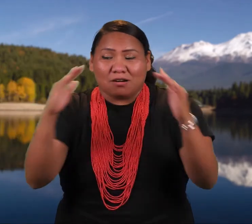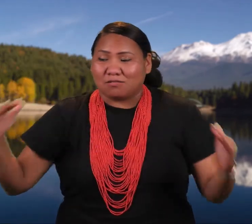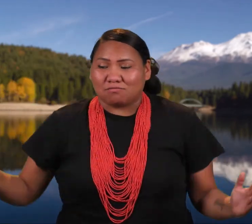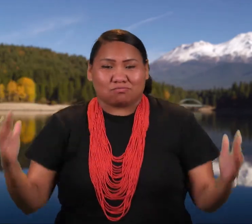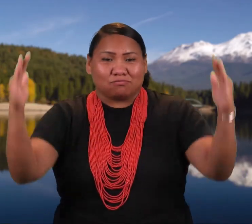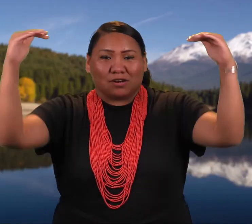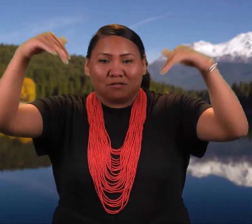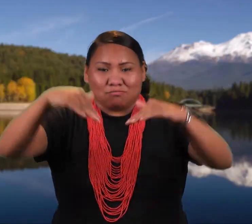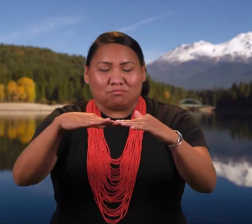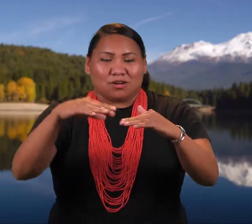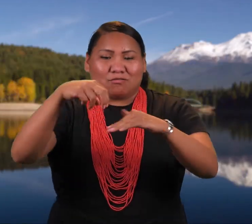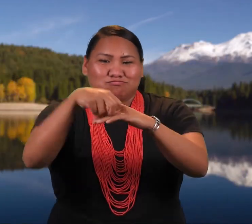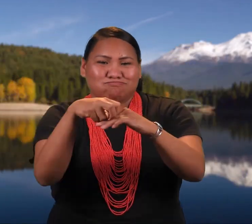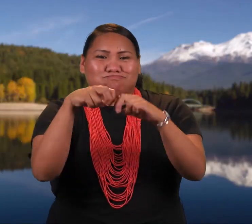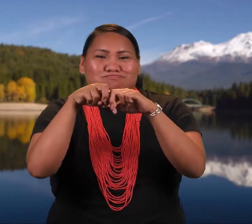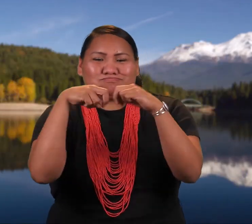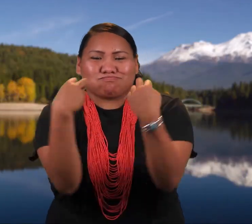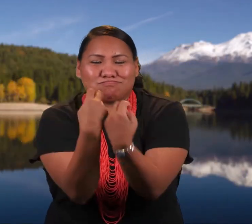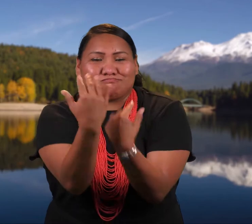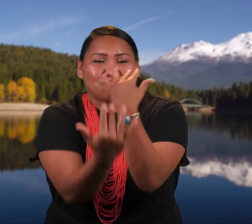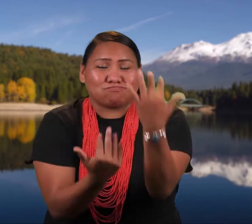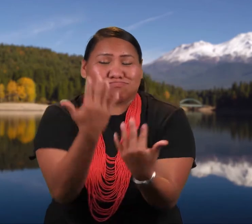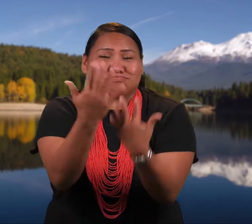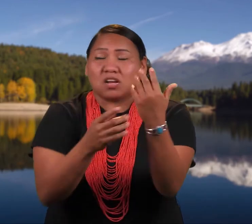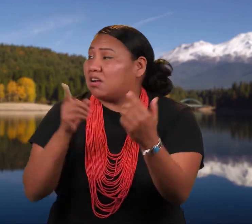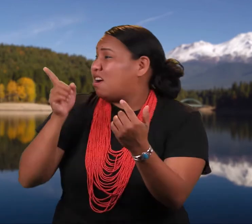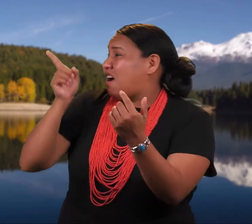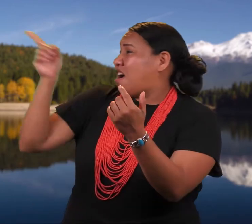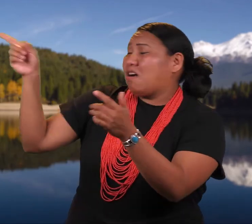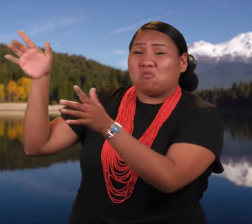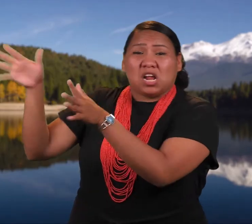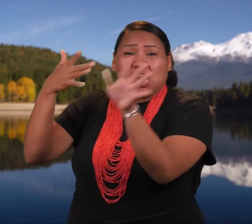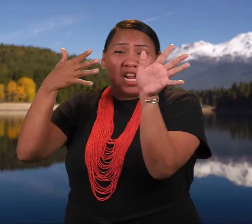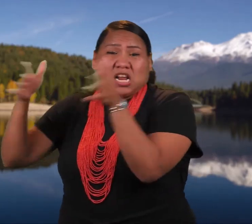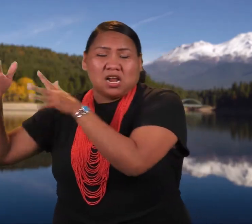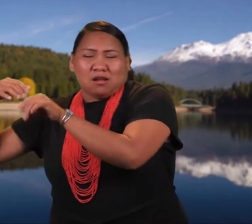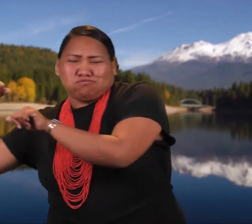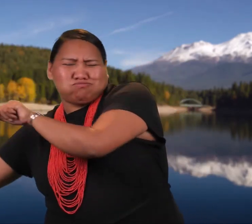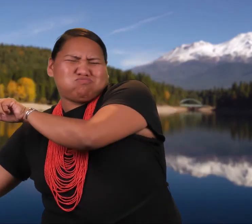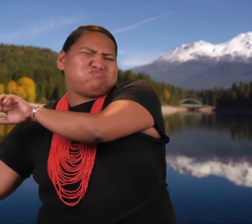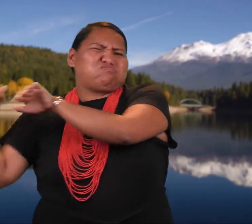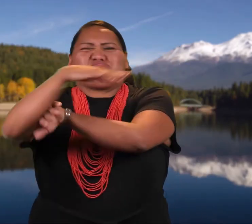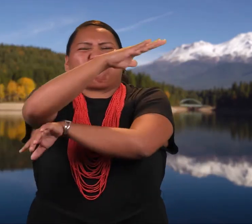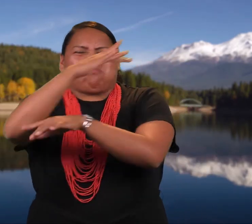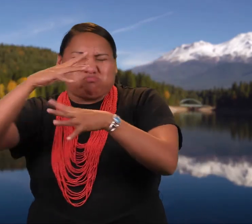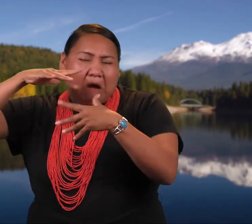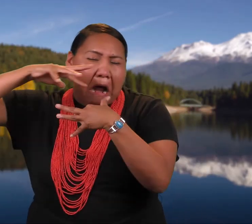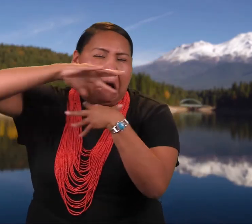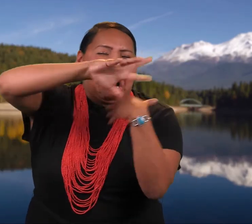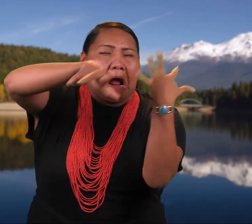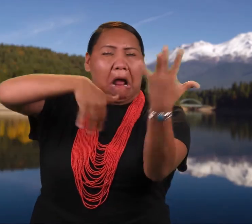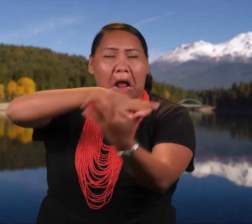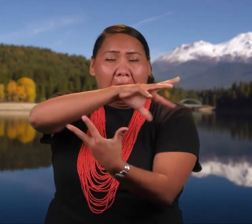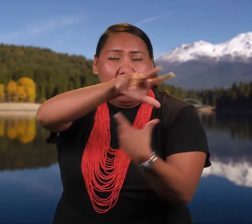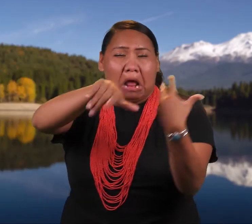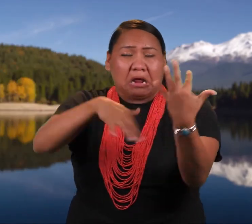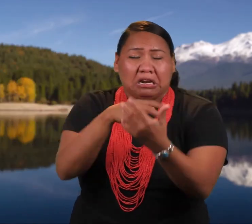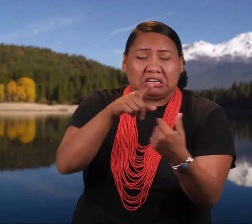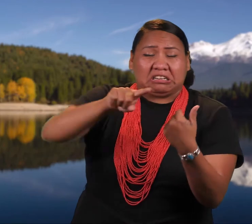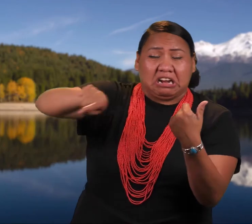Late one spring, while the sky spirit and his family were sitting around the fire, the wind spirit sent a great storm